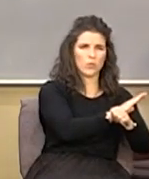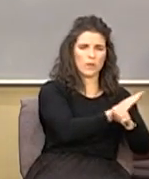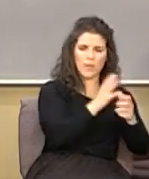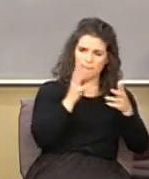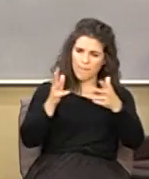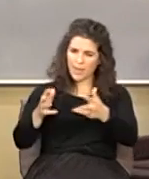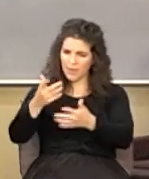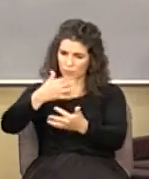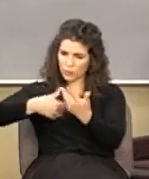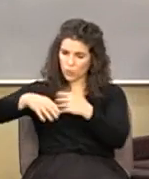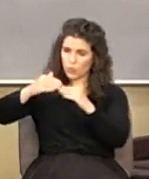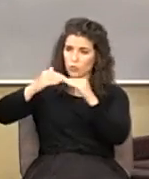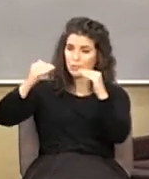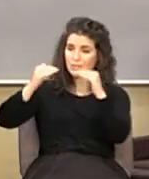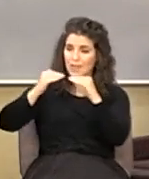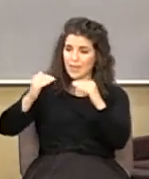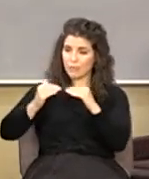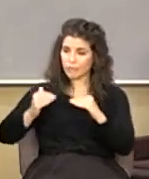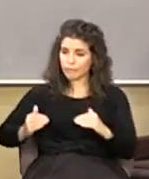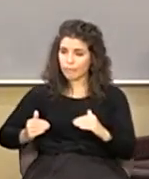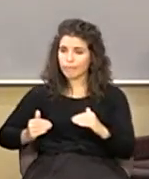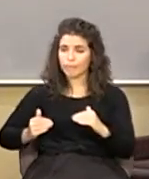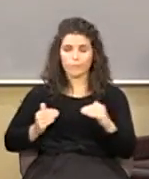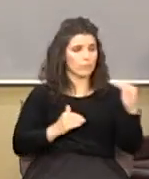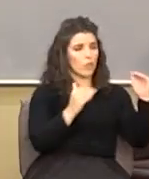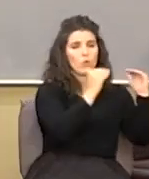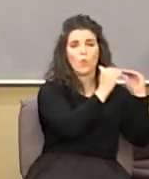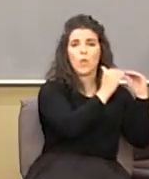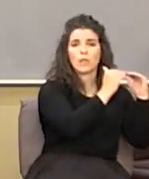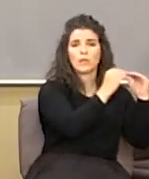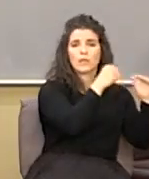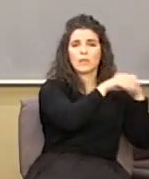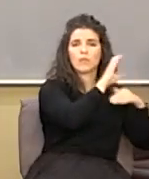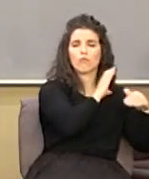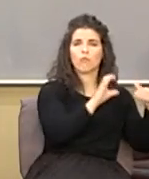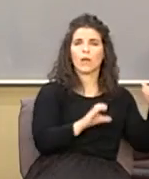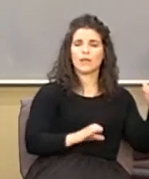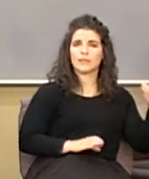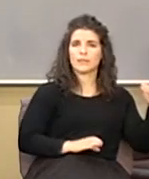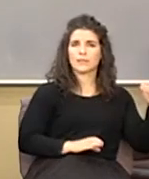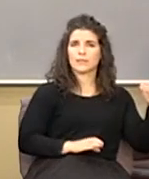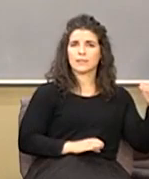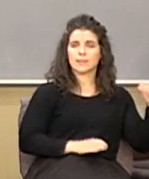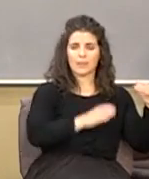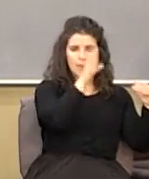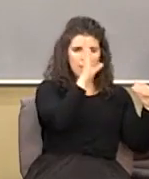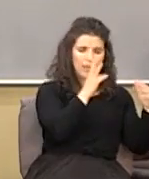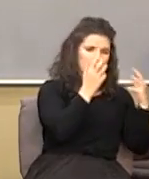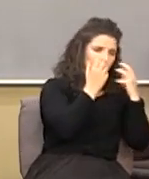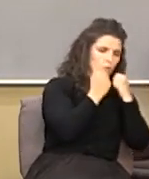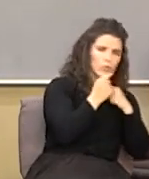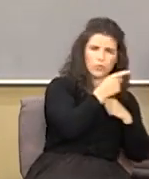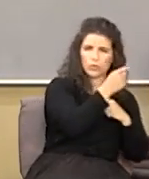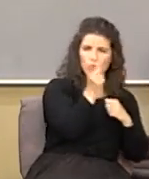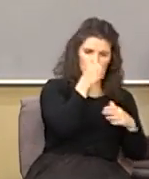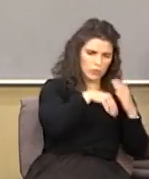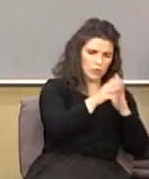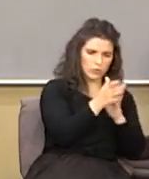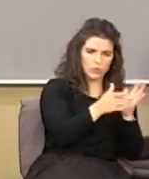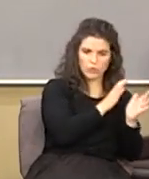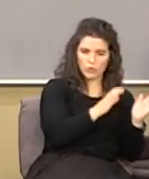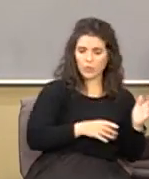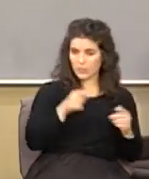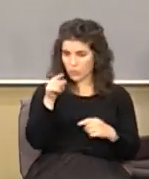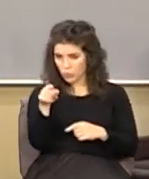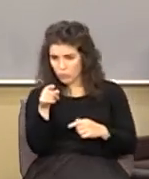abandonment of social status and an equality in Christ God is as rich to you and Jesus Christ as he is the dude